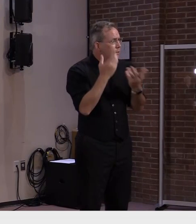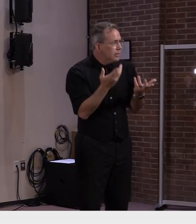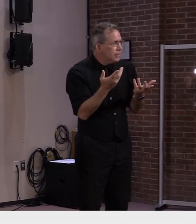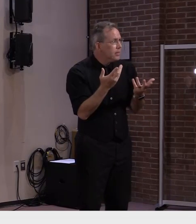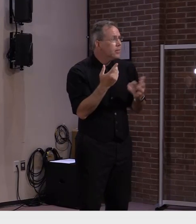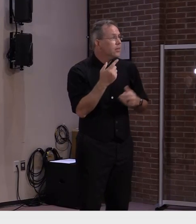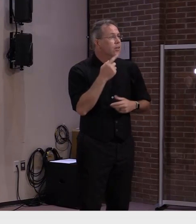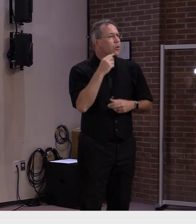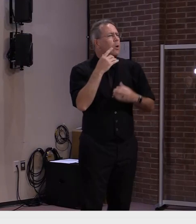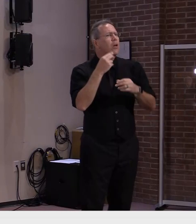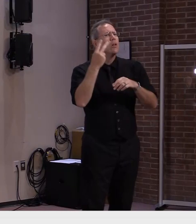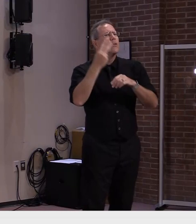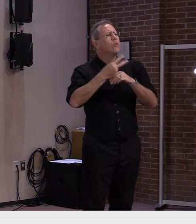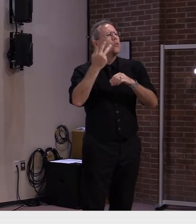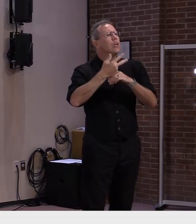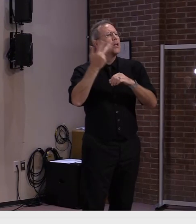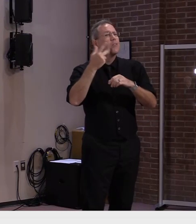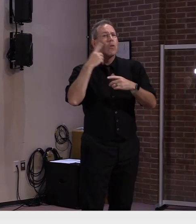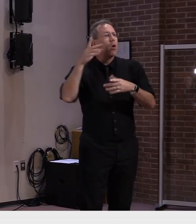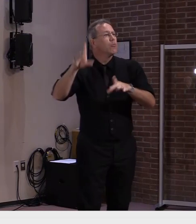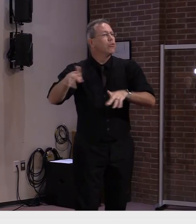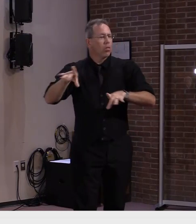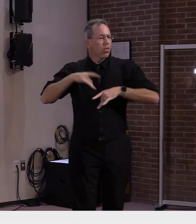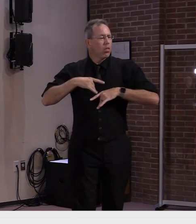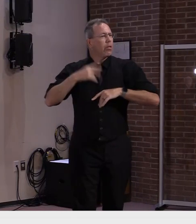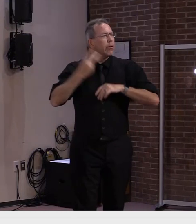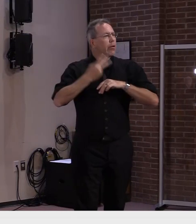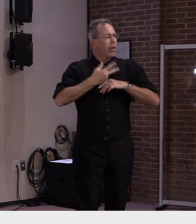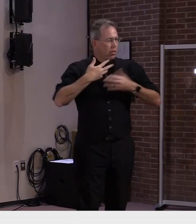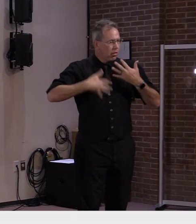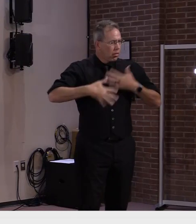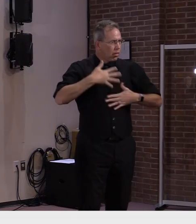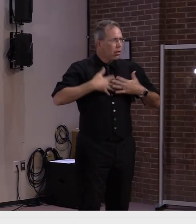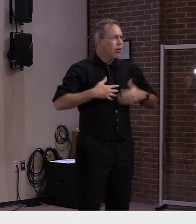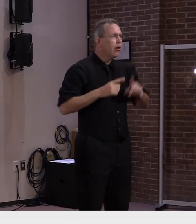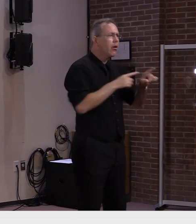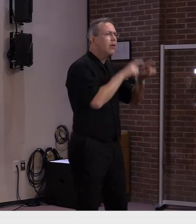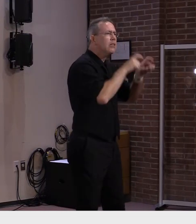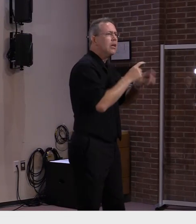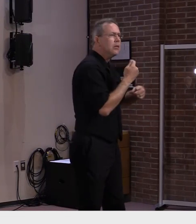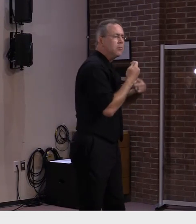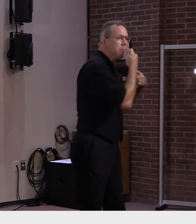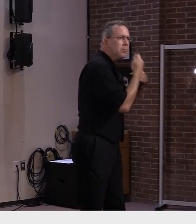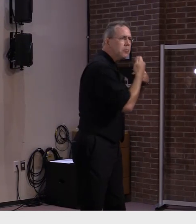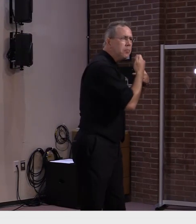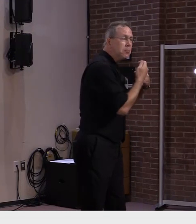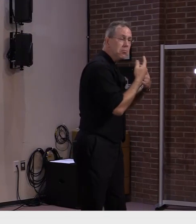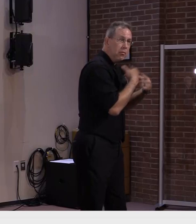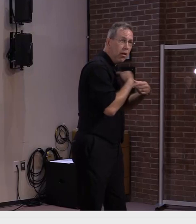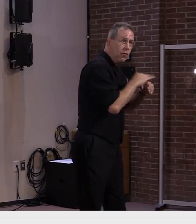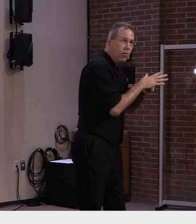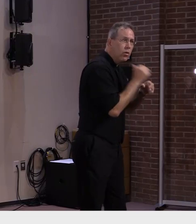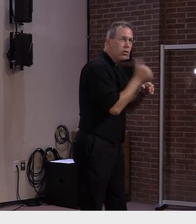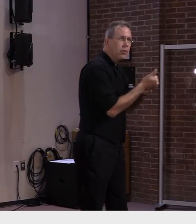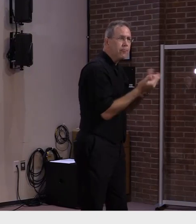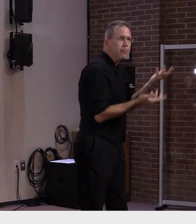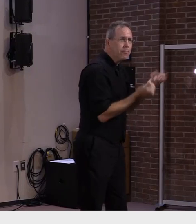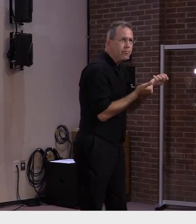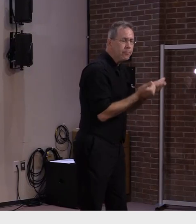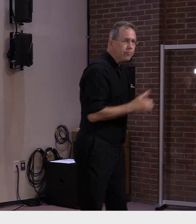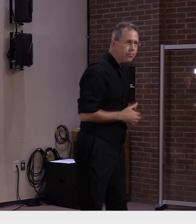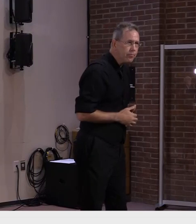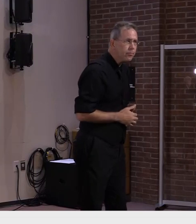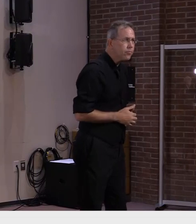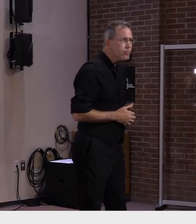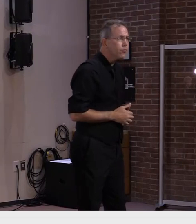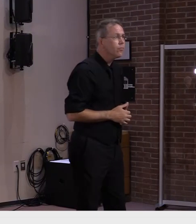after your turning to vaccination rates as of today as commissioner picek had talked about 84.6 percent